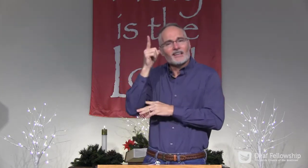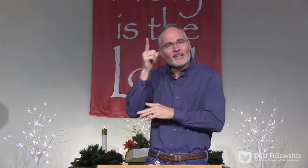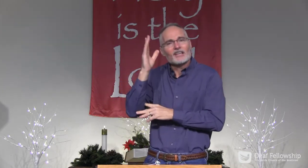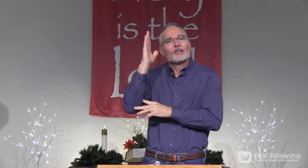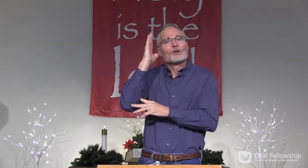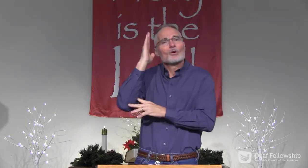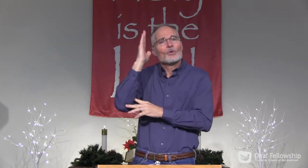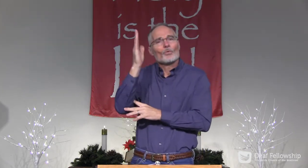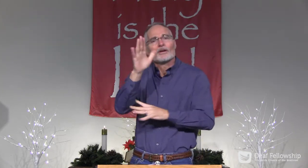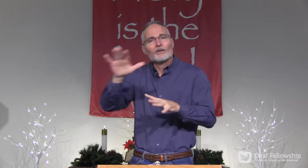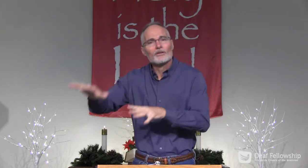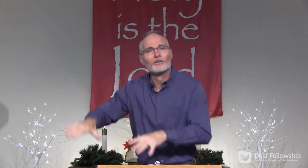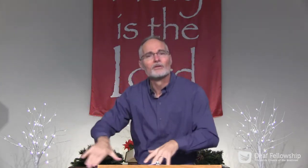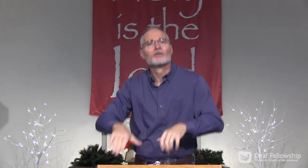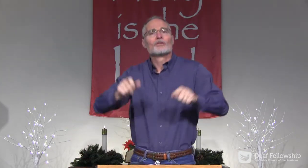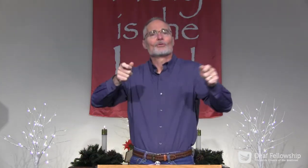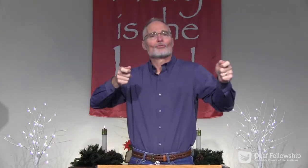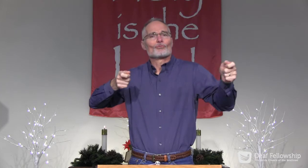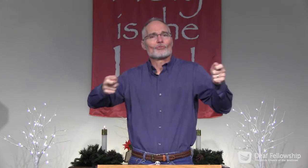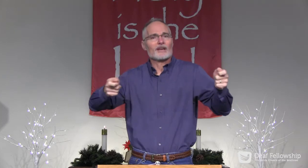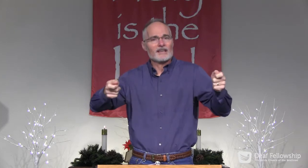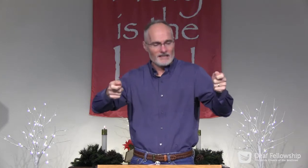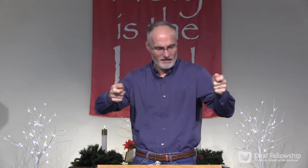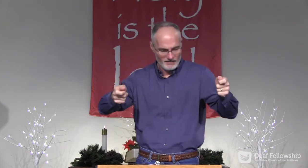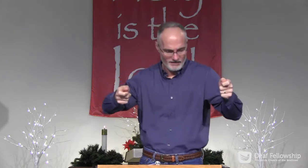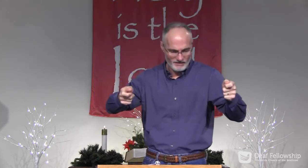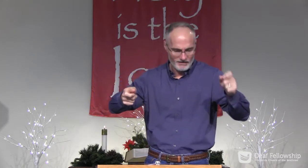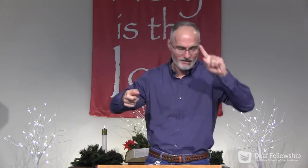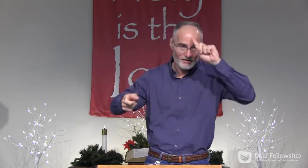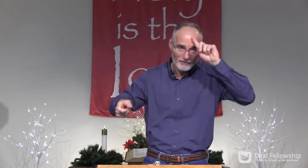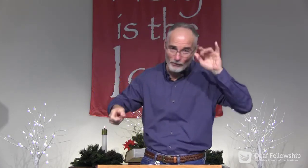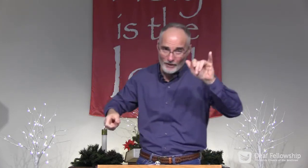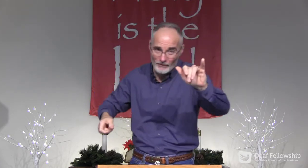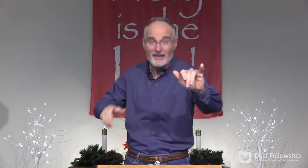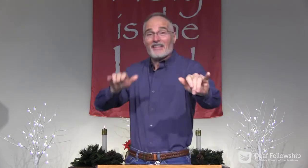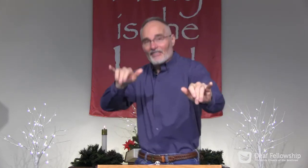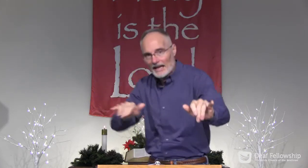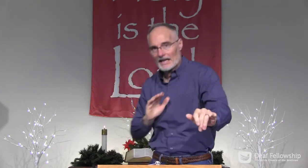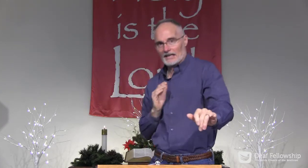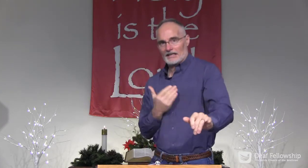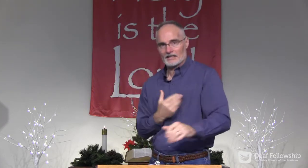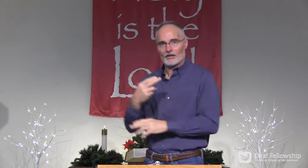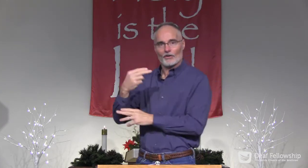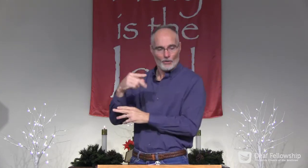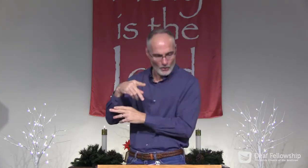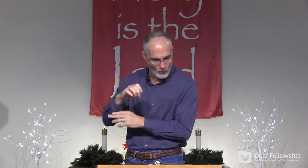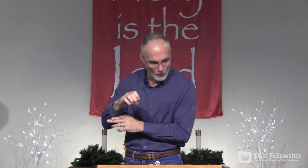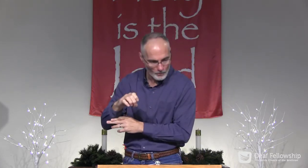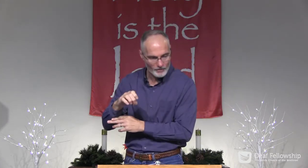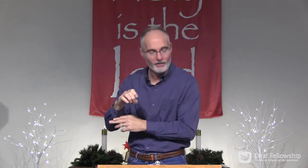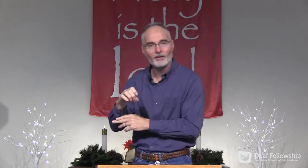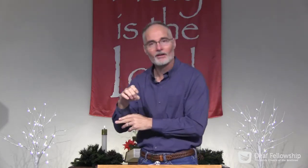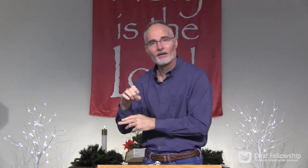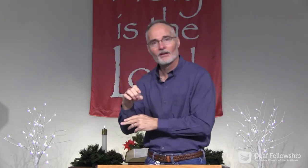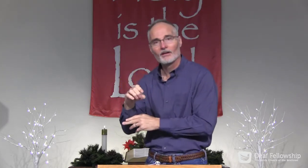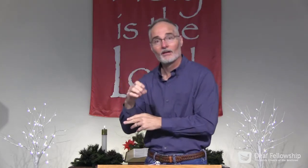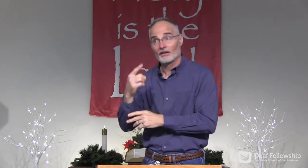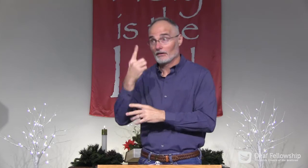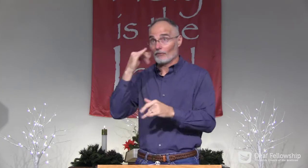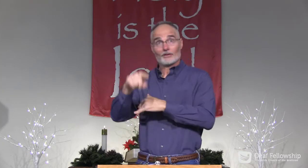comes again, he will reign forever. And that is the hope